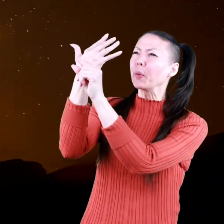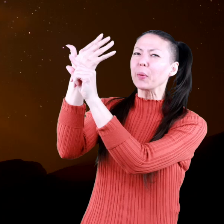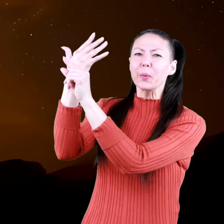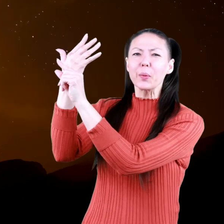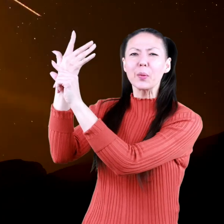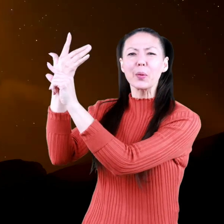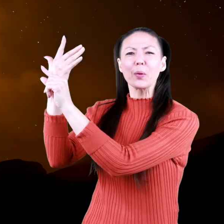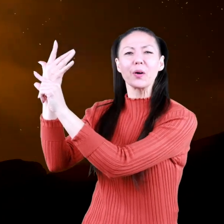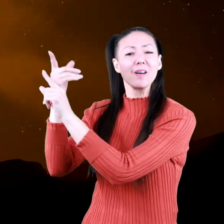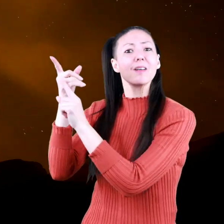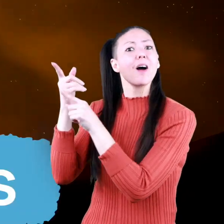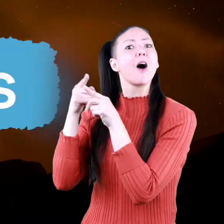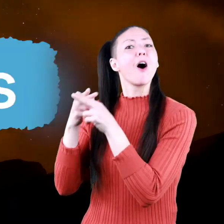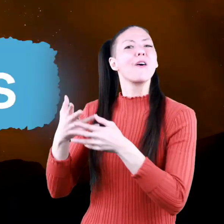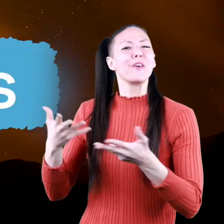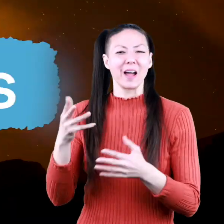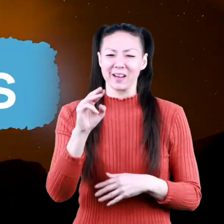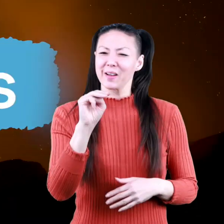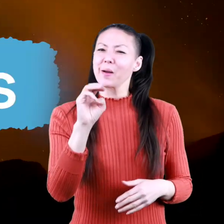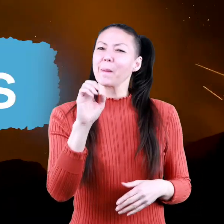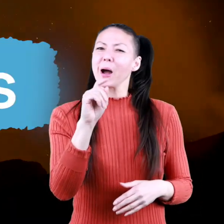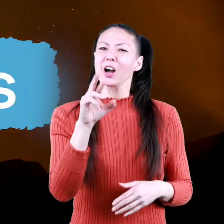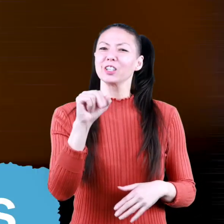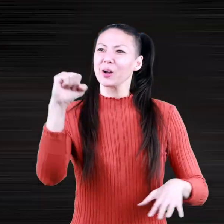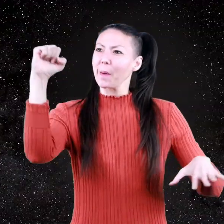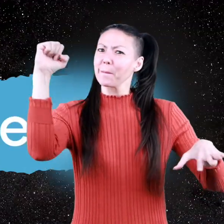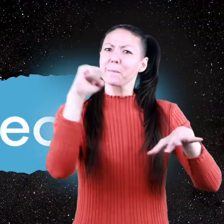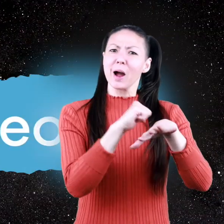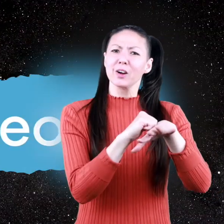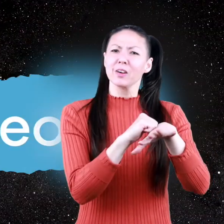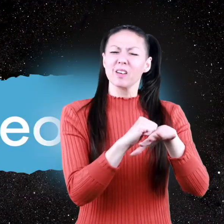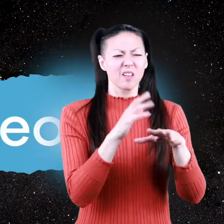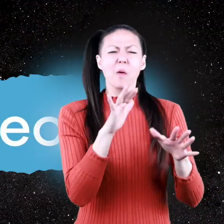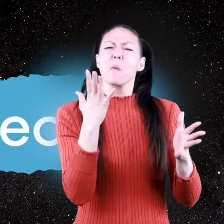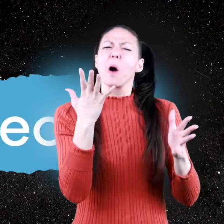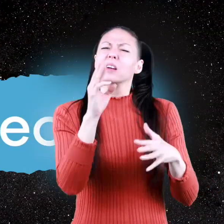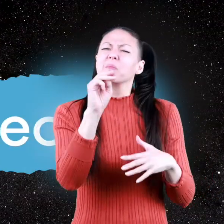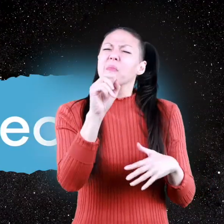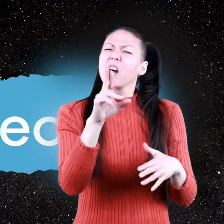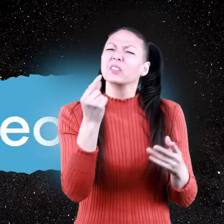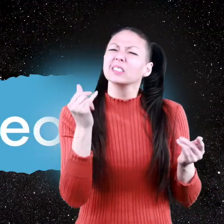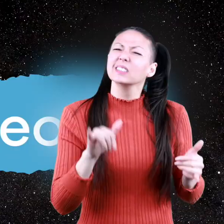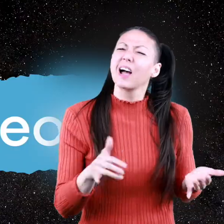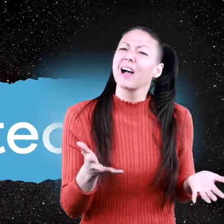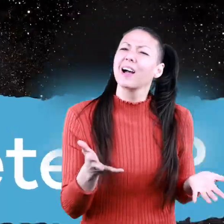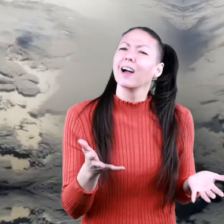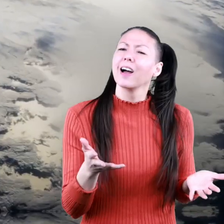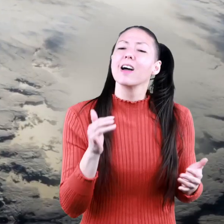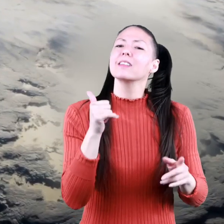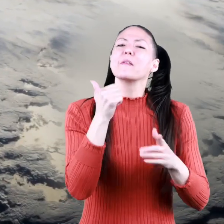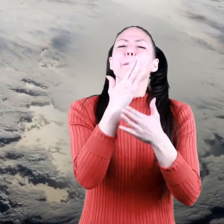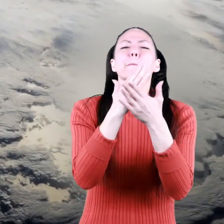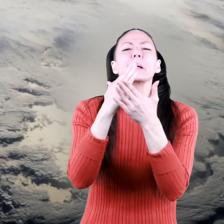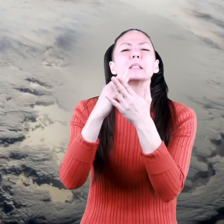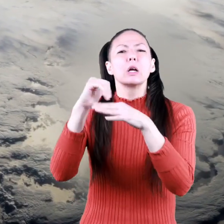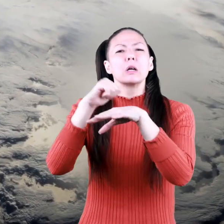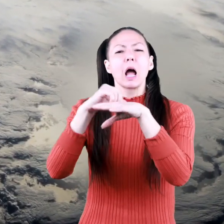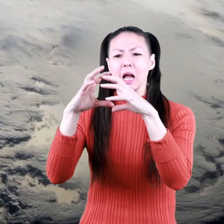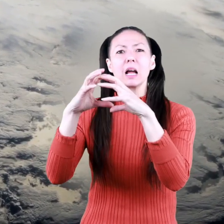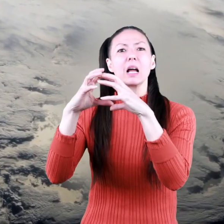actually called meteors. So, what's a meteor? Meteors are pieces of rock that